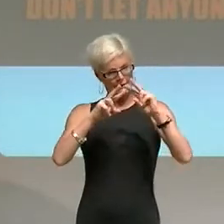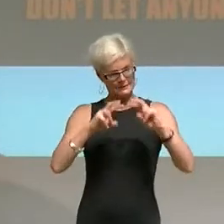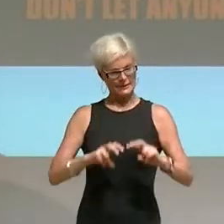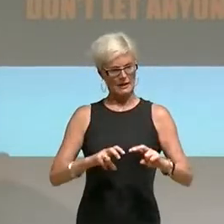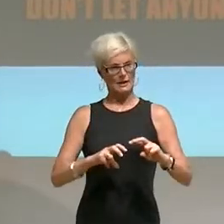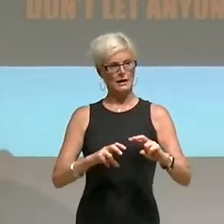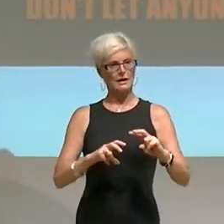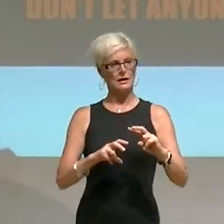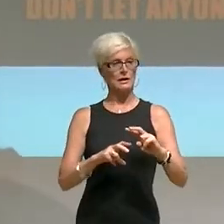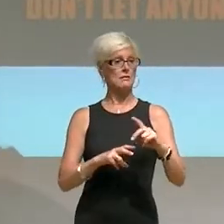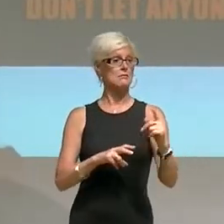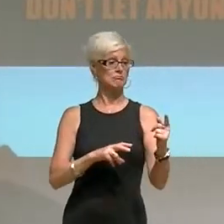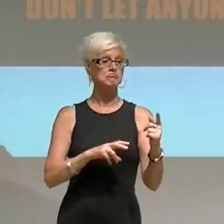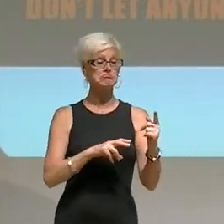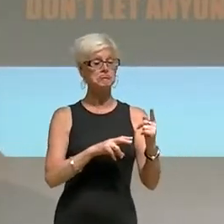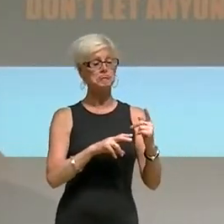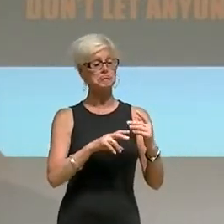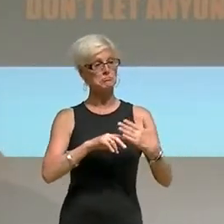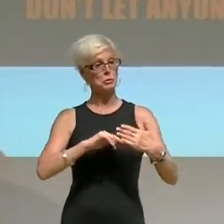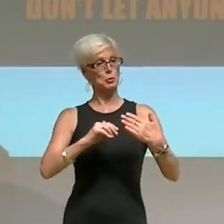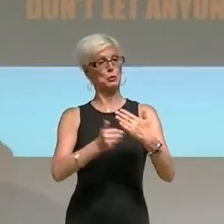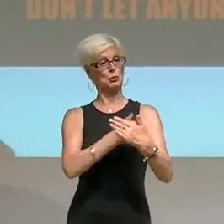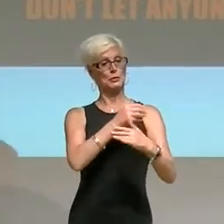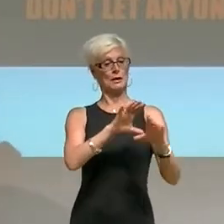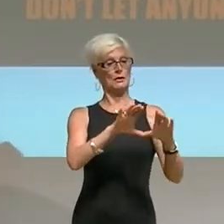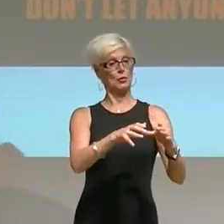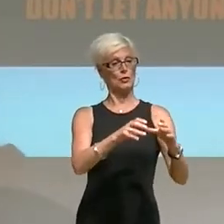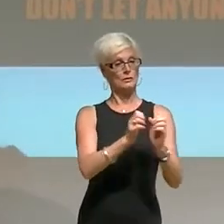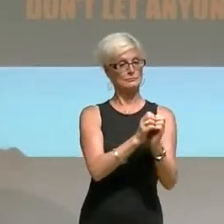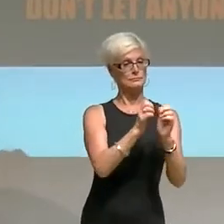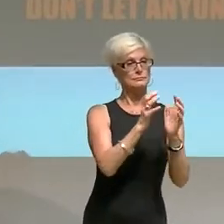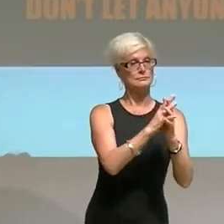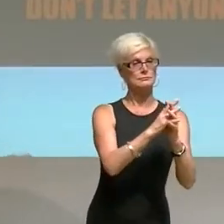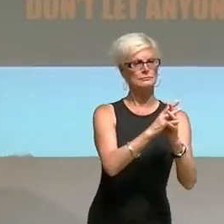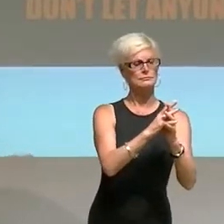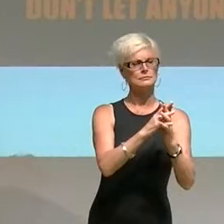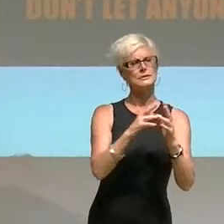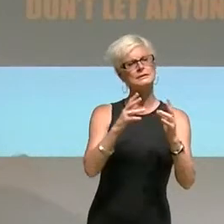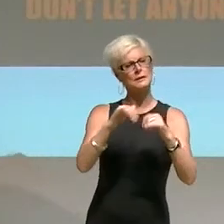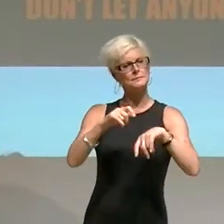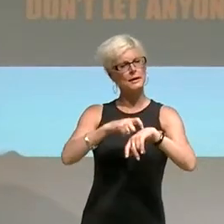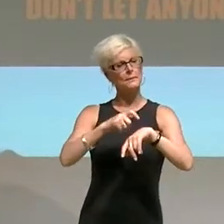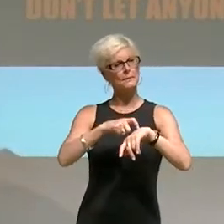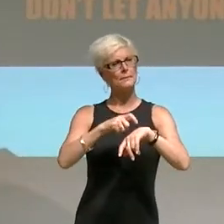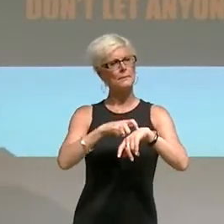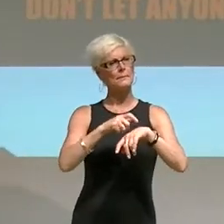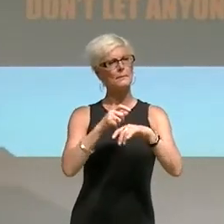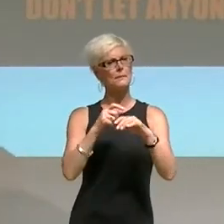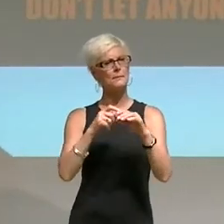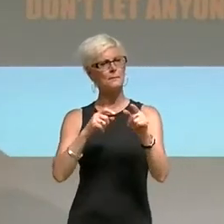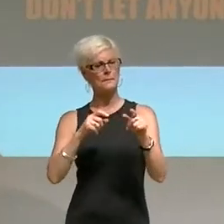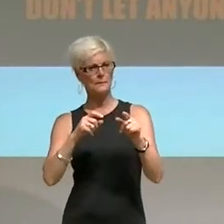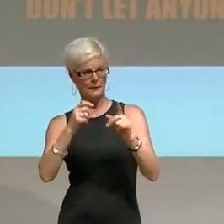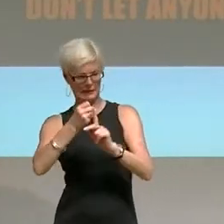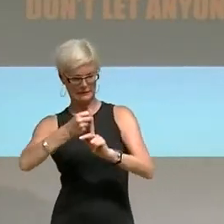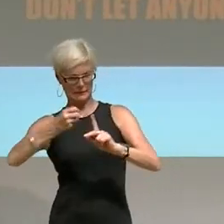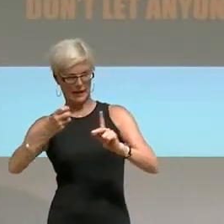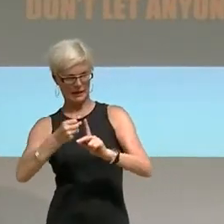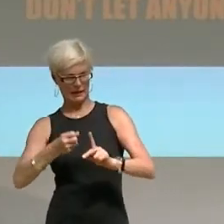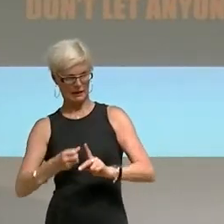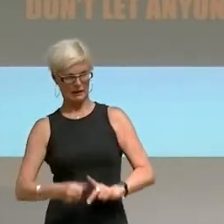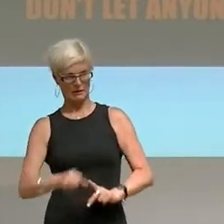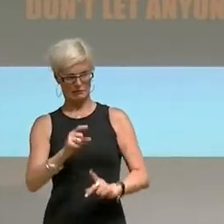its emergence as a category while also troubling and expanding the terms of that very category.